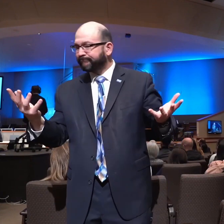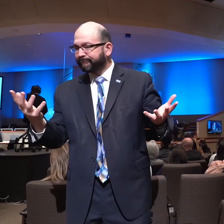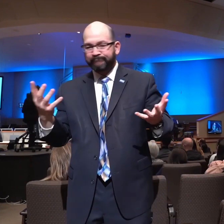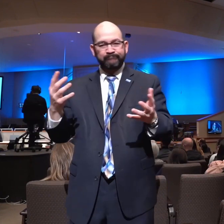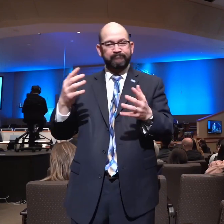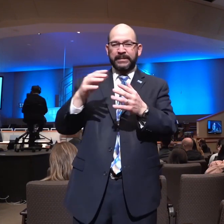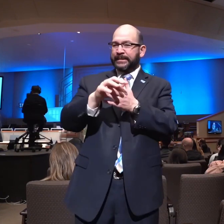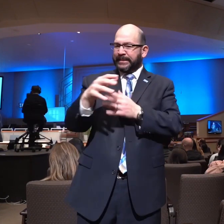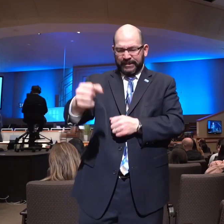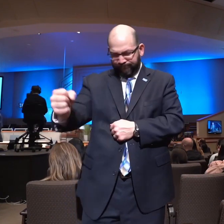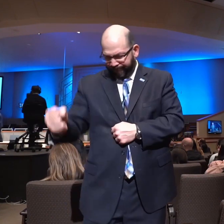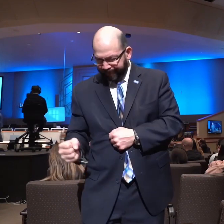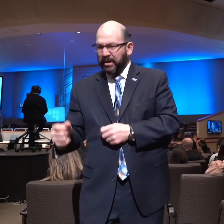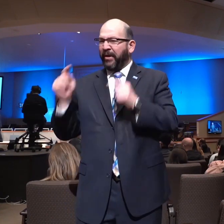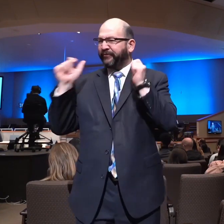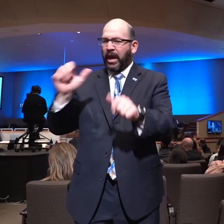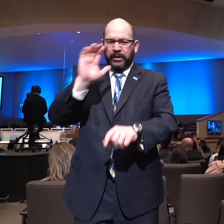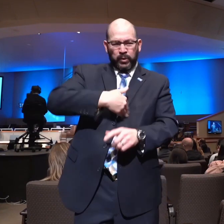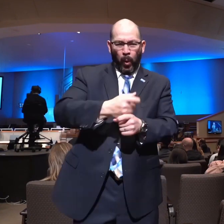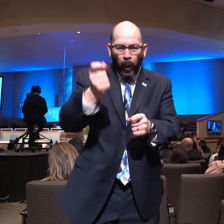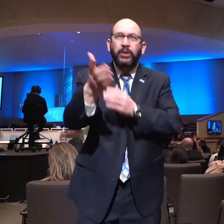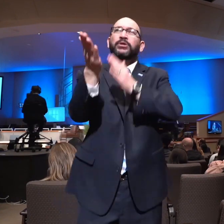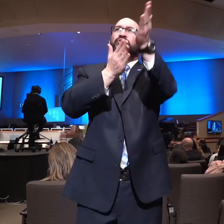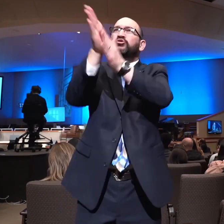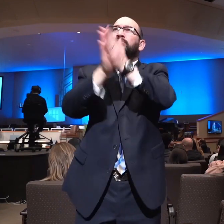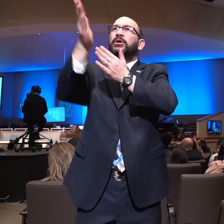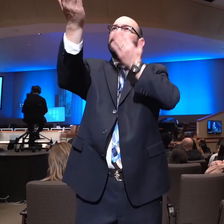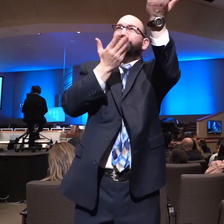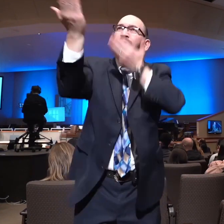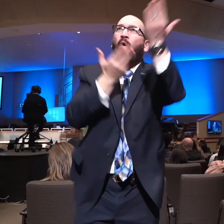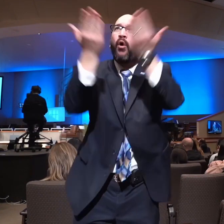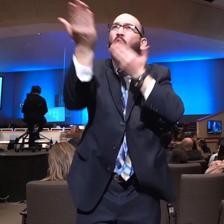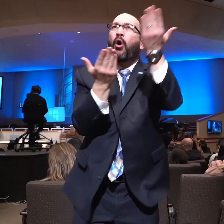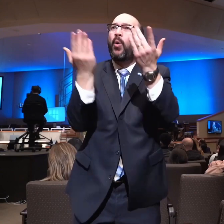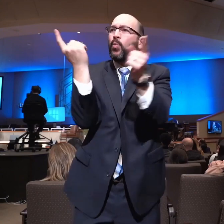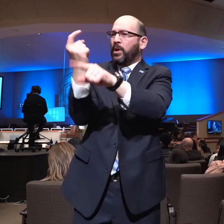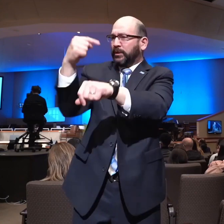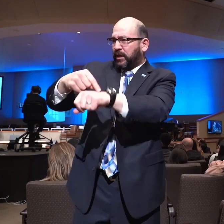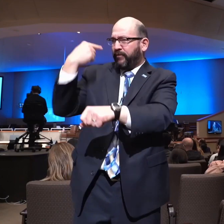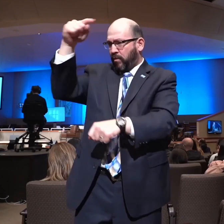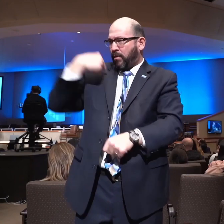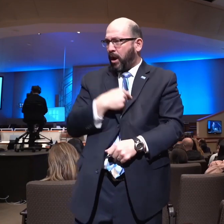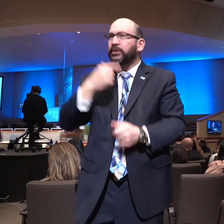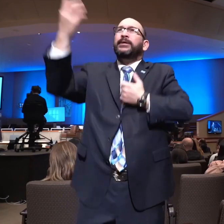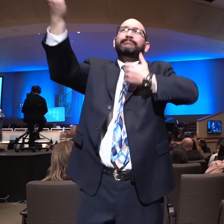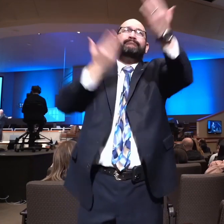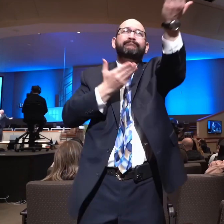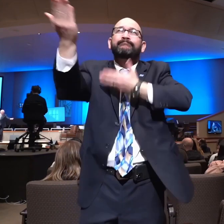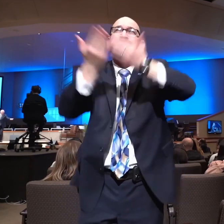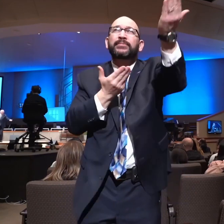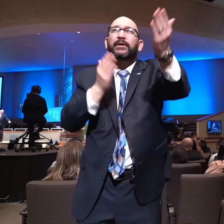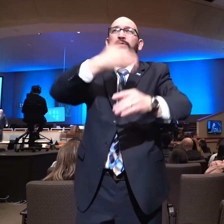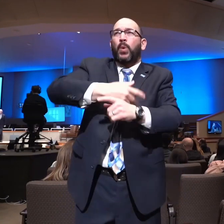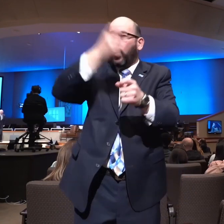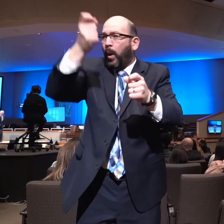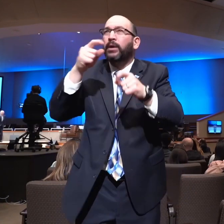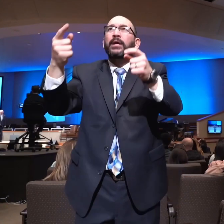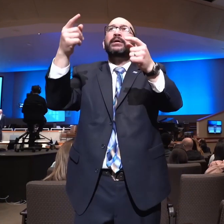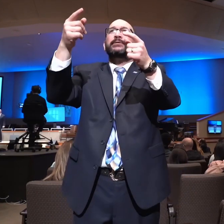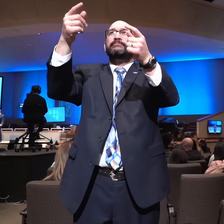gear, gets into fourth gear, gets into overtime. It is due time. It is high time. Jesus has paid the ransom. Your neighbor needs to know it.